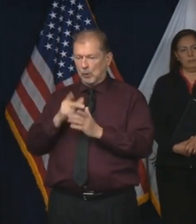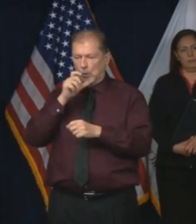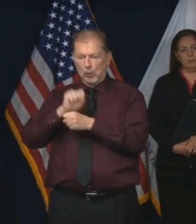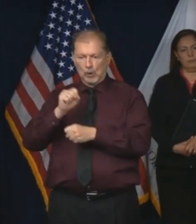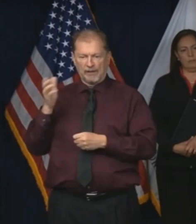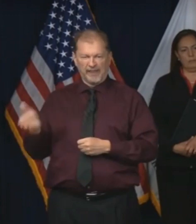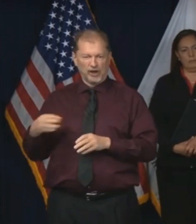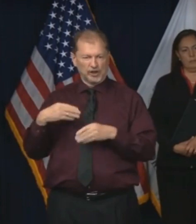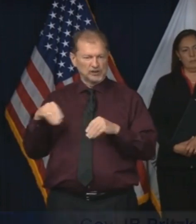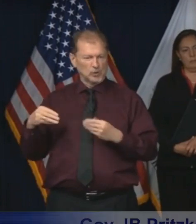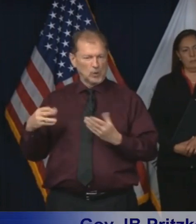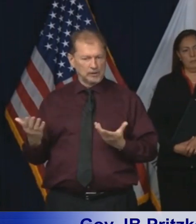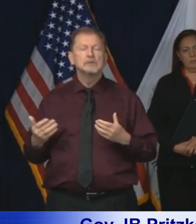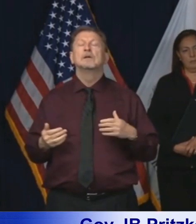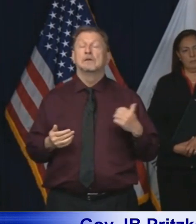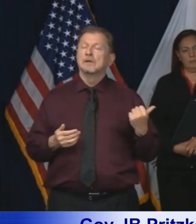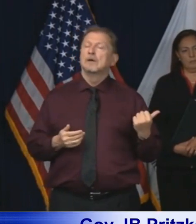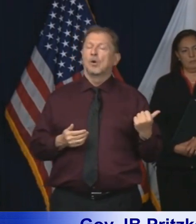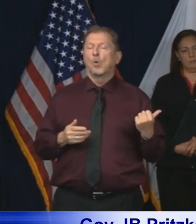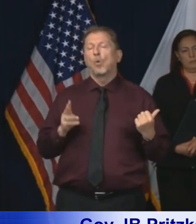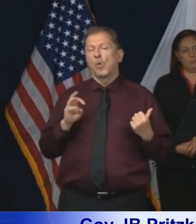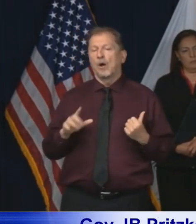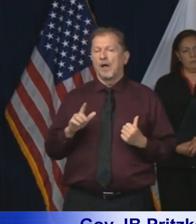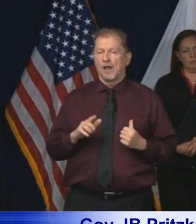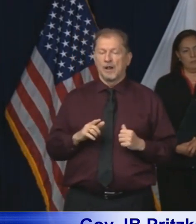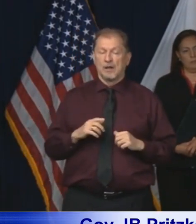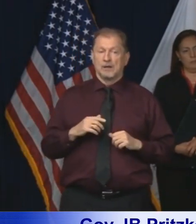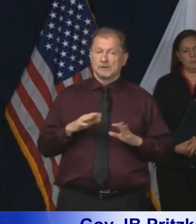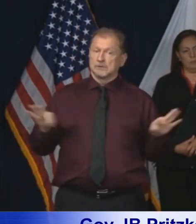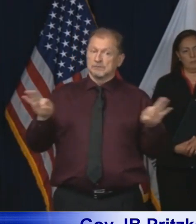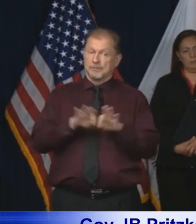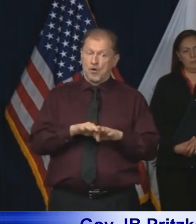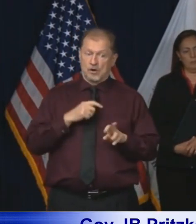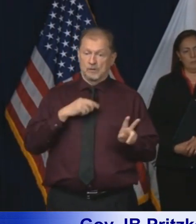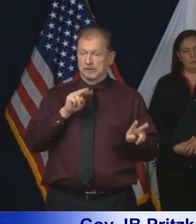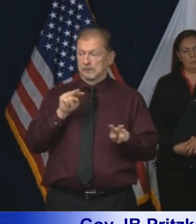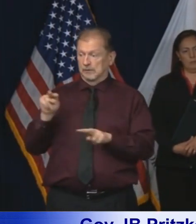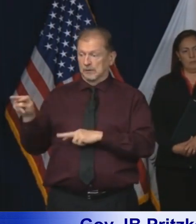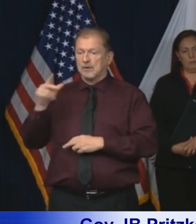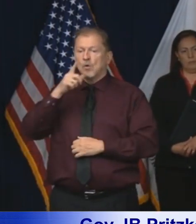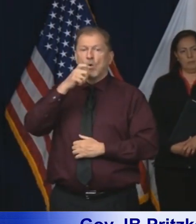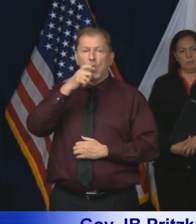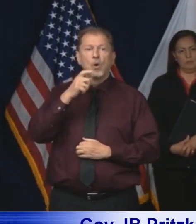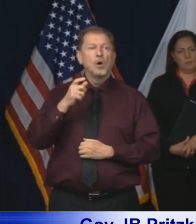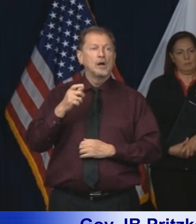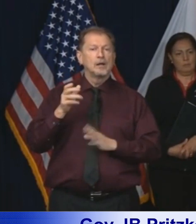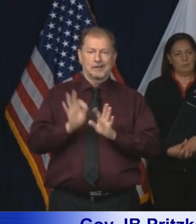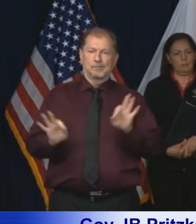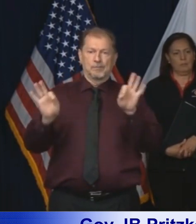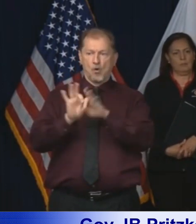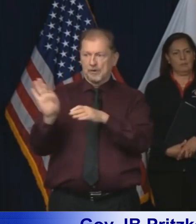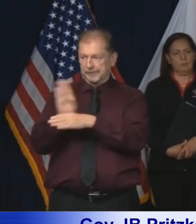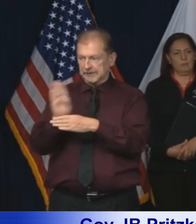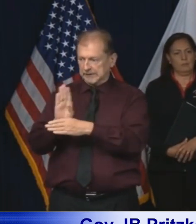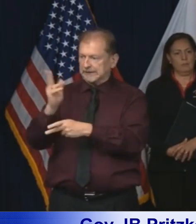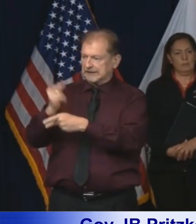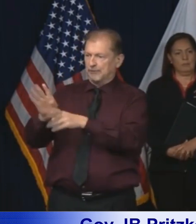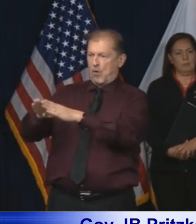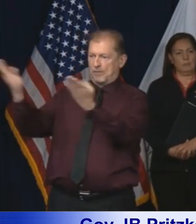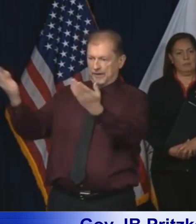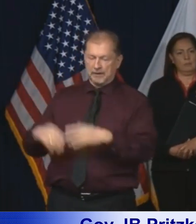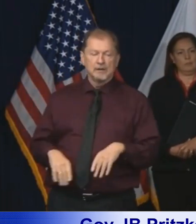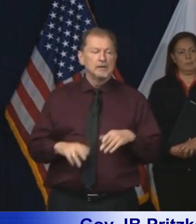Well, we are encouraging certainly the, the essential workforce and the essential businesses that are open